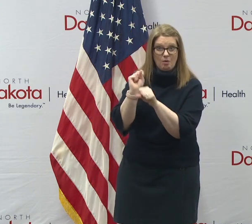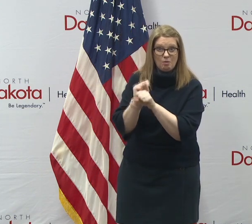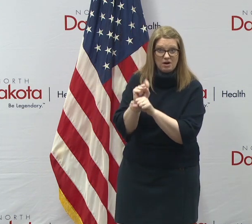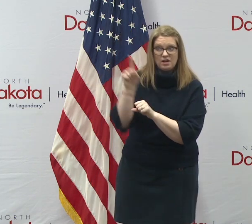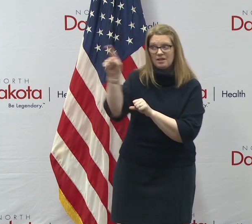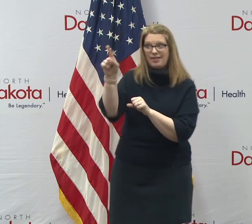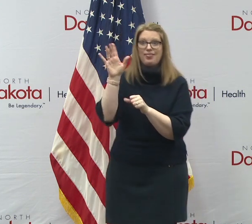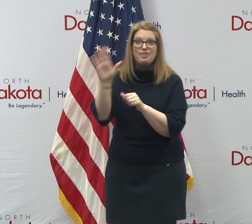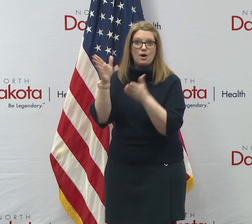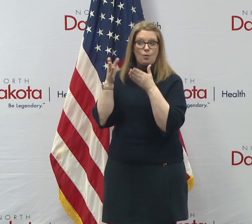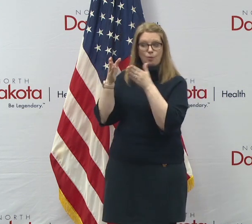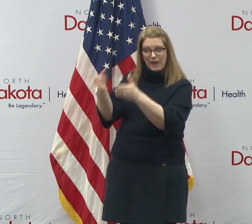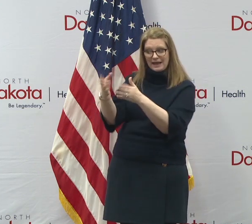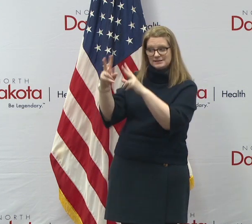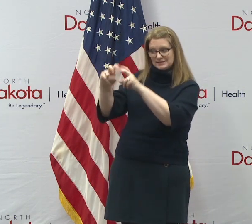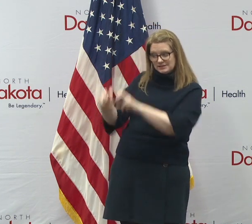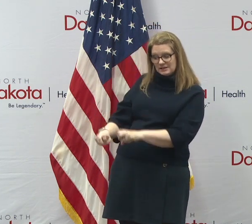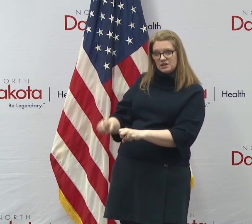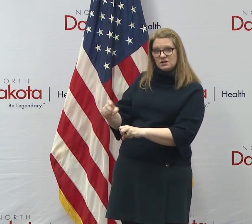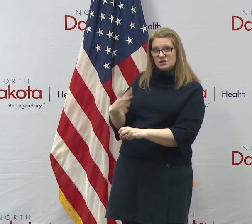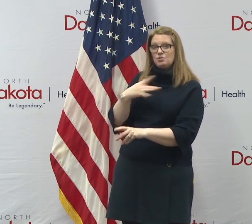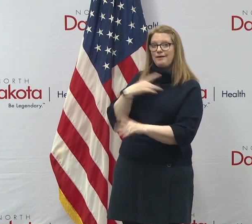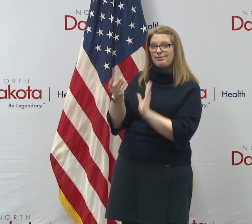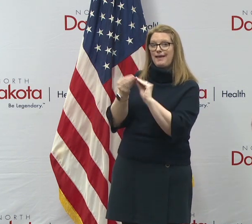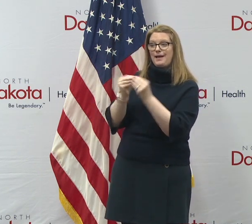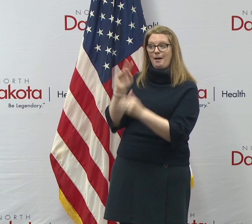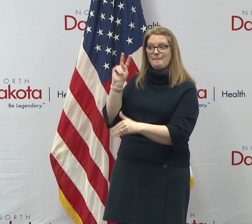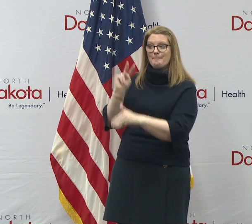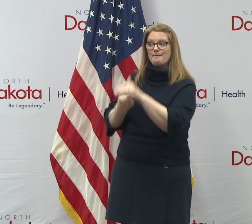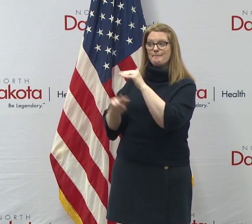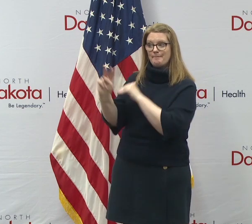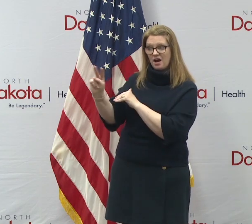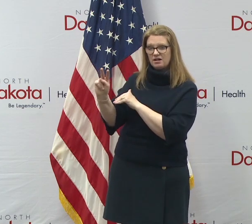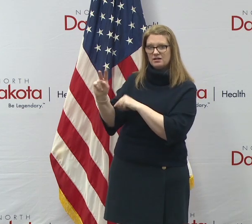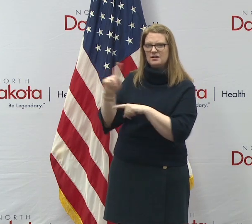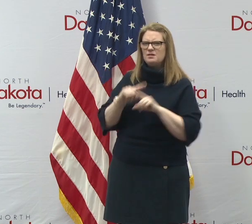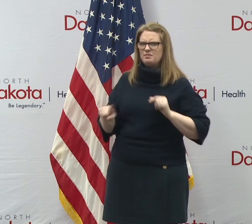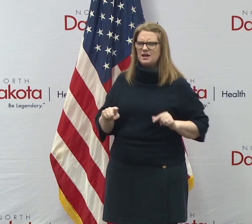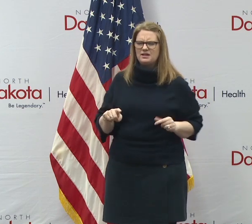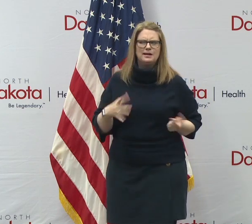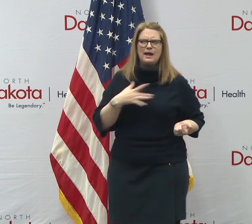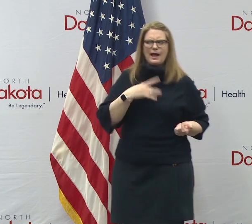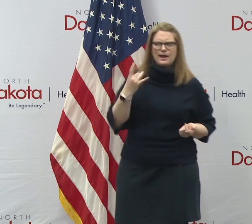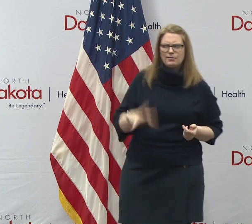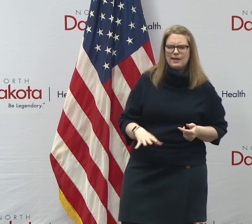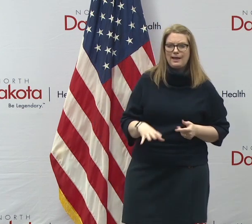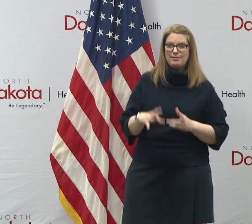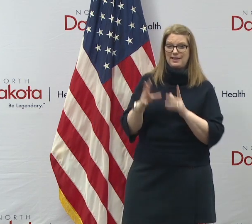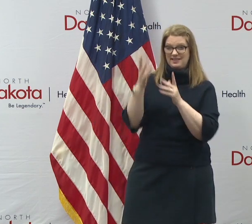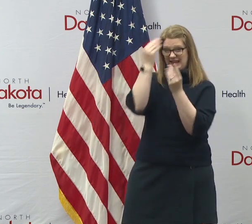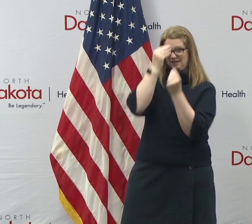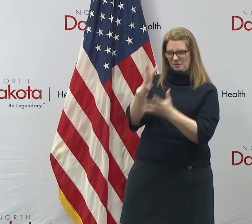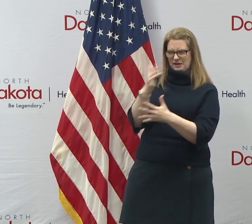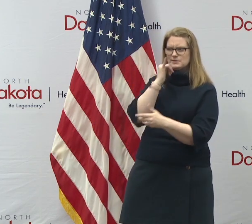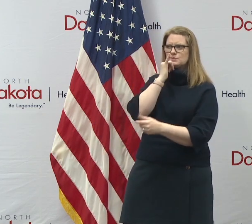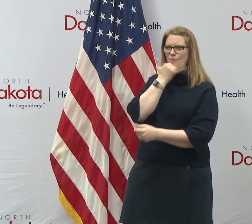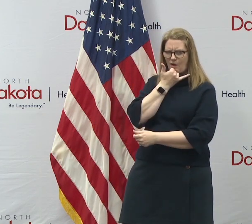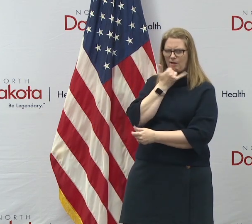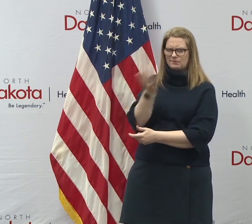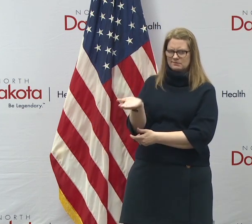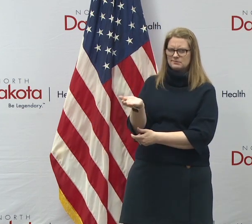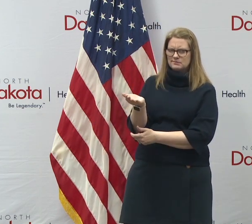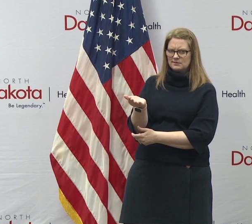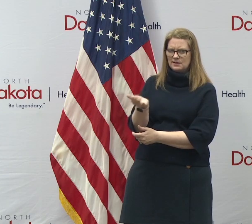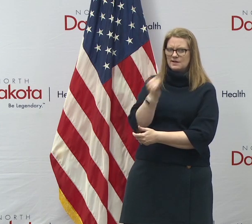their methodology and you can like a model, but you can very much dislike the fact that they've entered the wrong data into the model. I mean, they have inaccurate